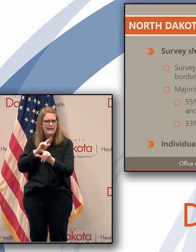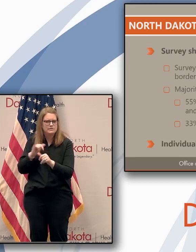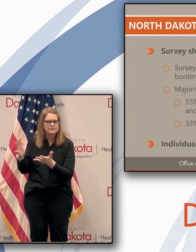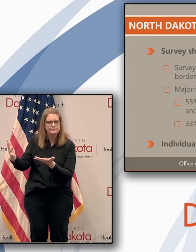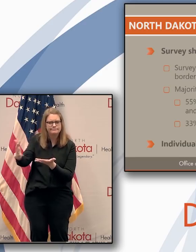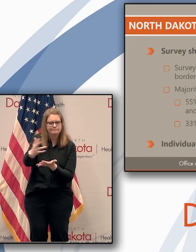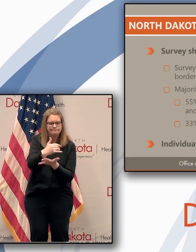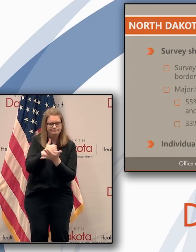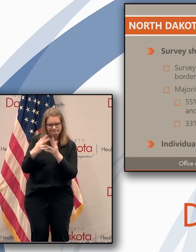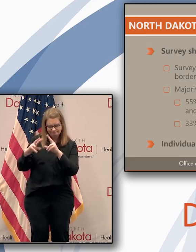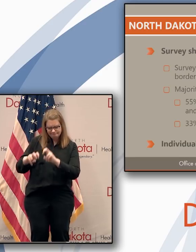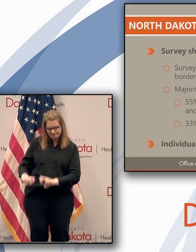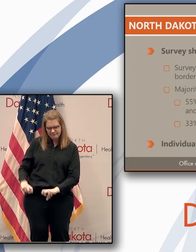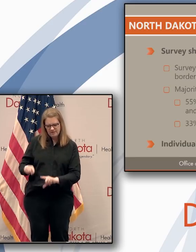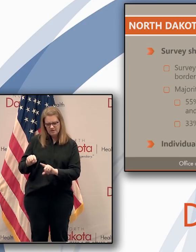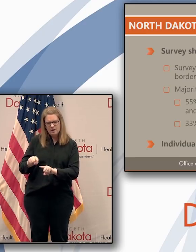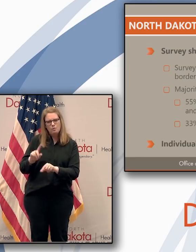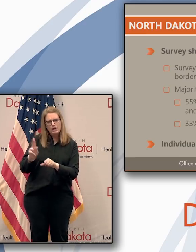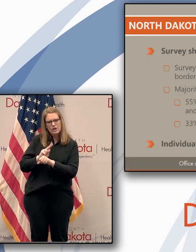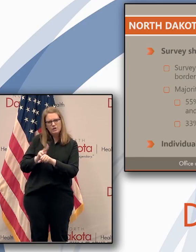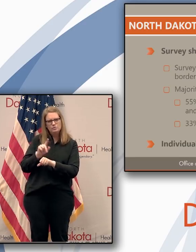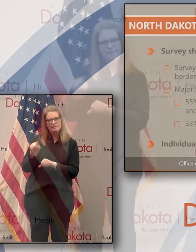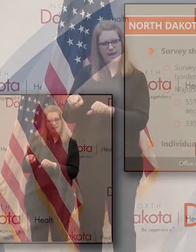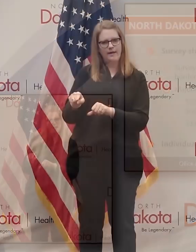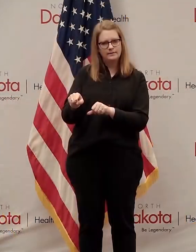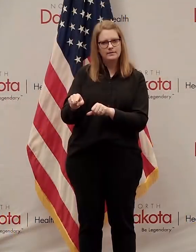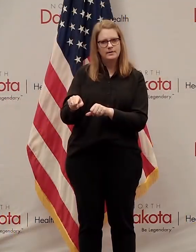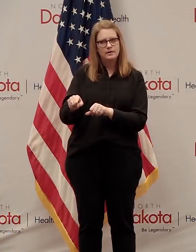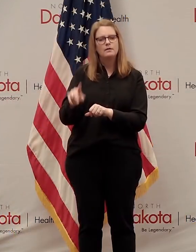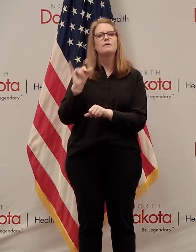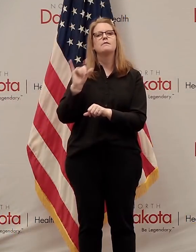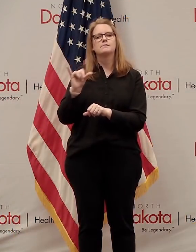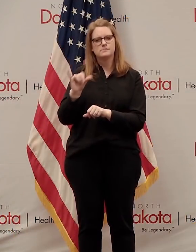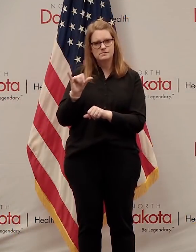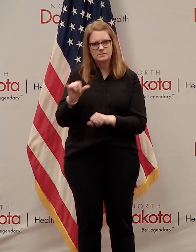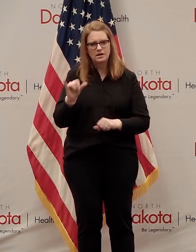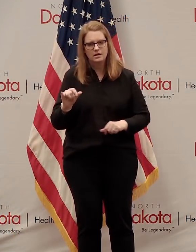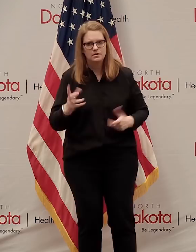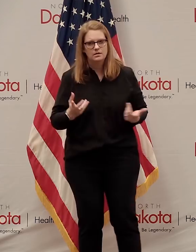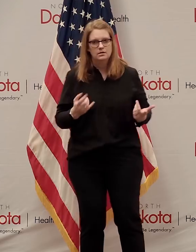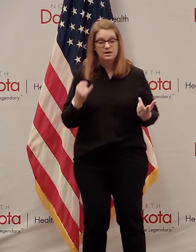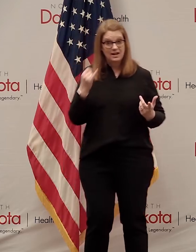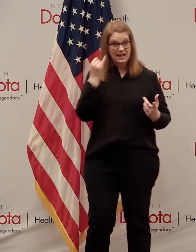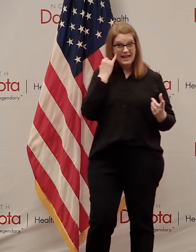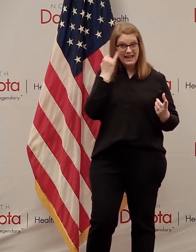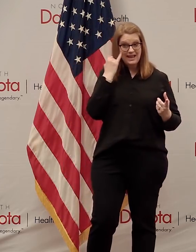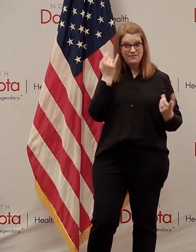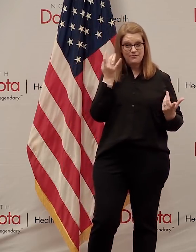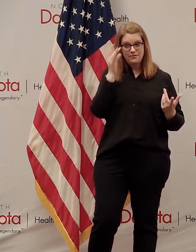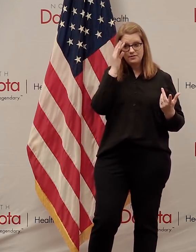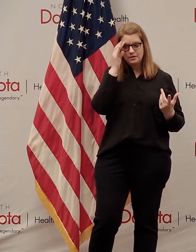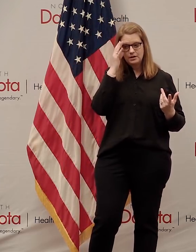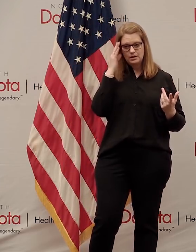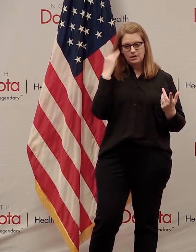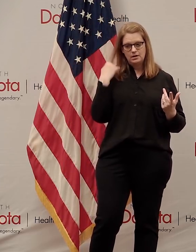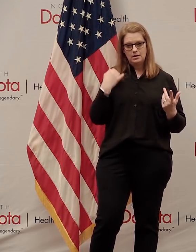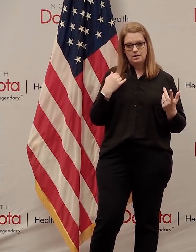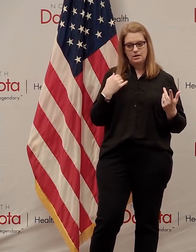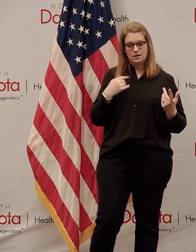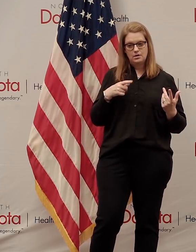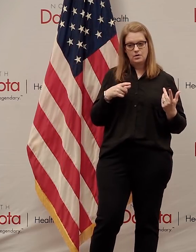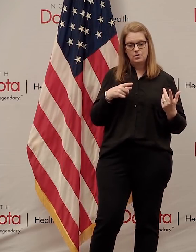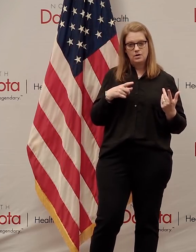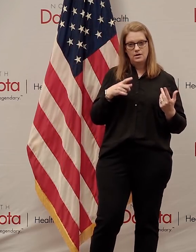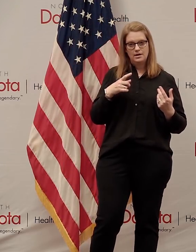that were made because we would no state could reopen if you didn't have people with highly, highly, highly